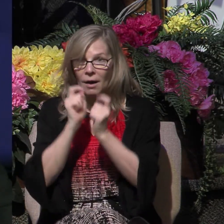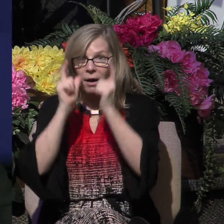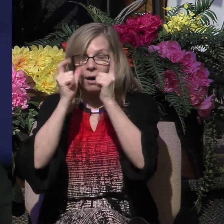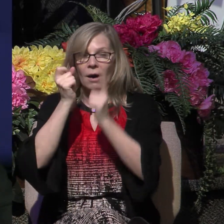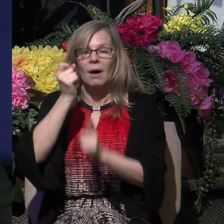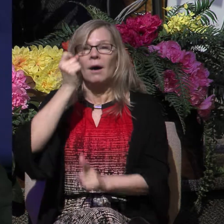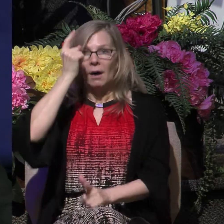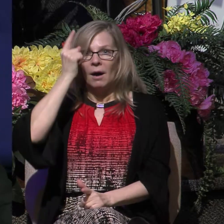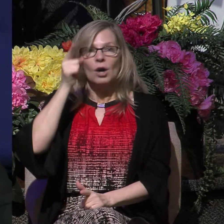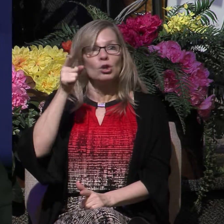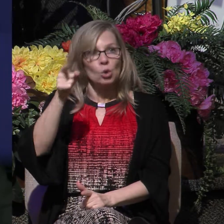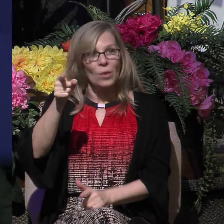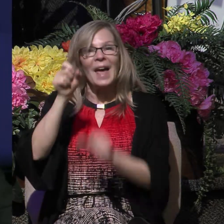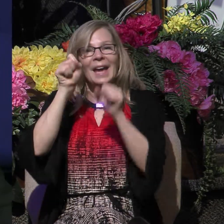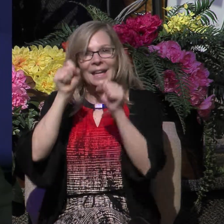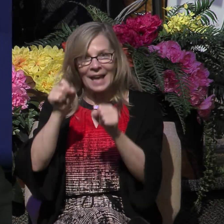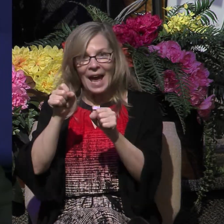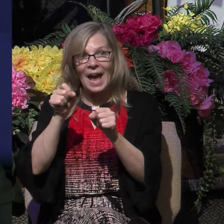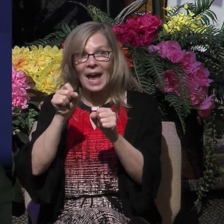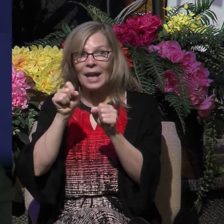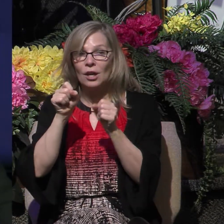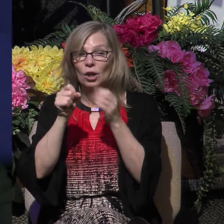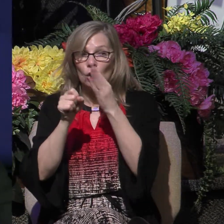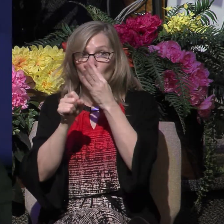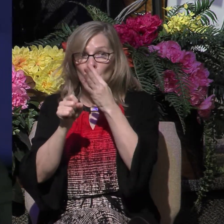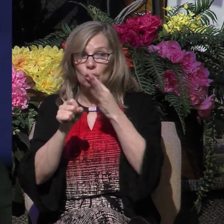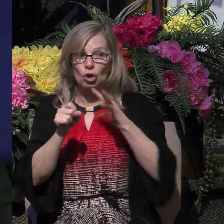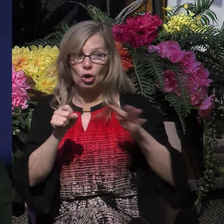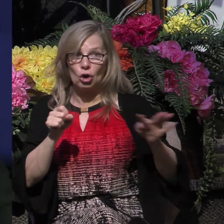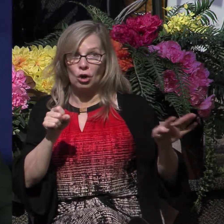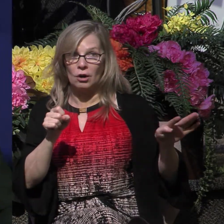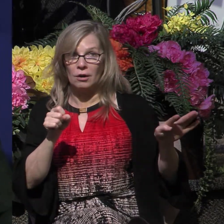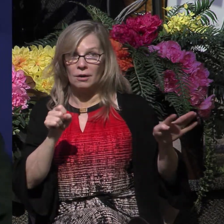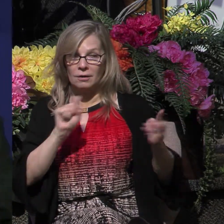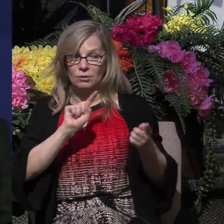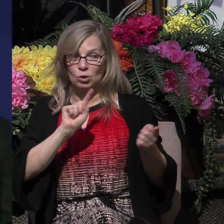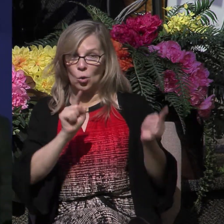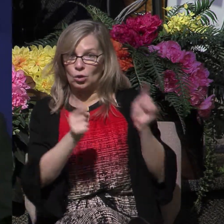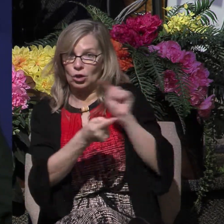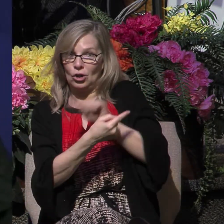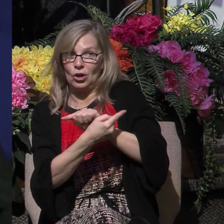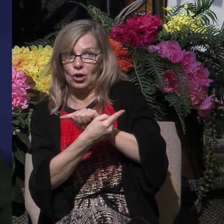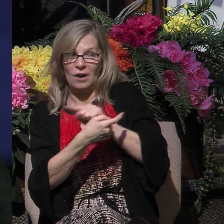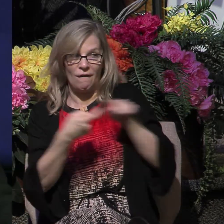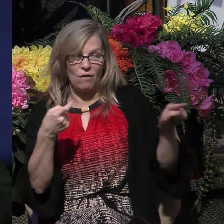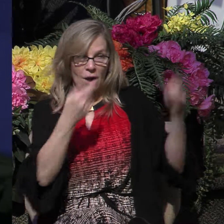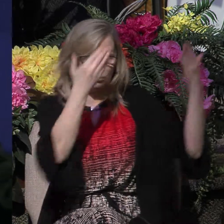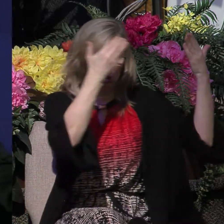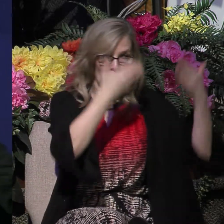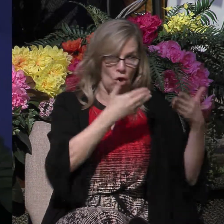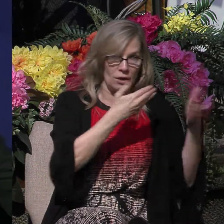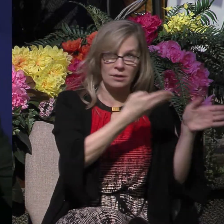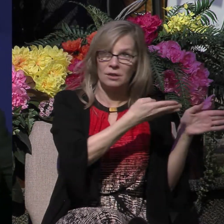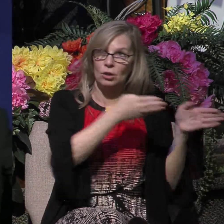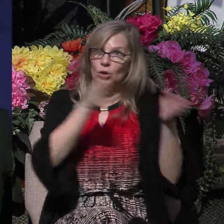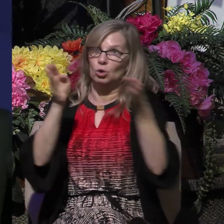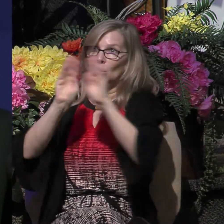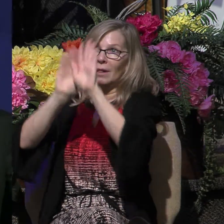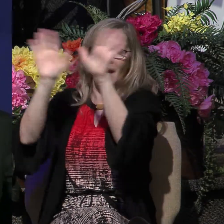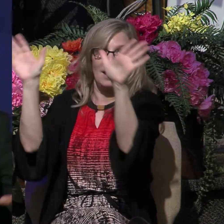eyes so that they may turn from, notice, turn from darkness to light and from the dominion of Satan to